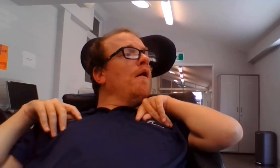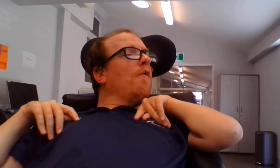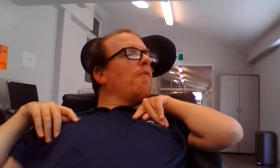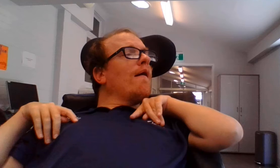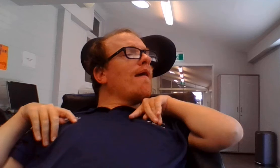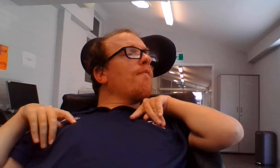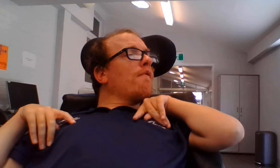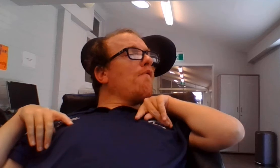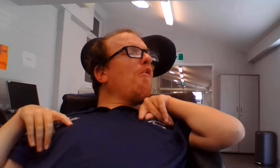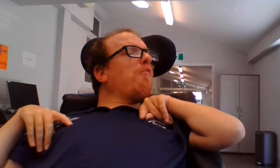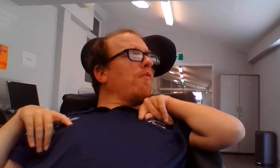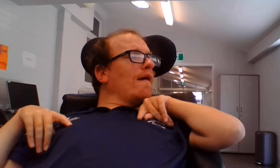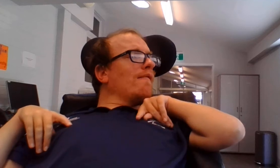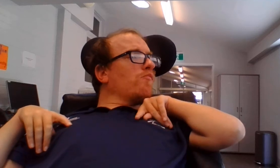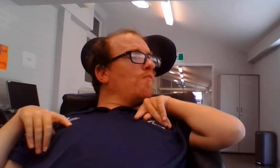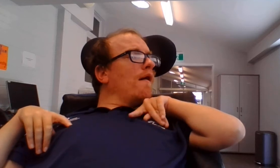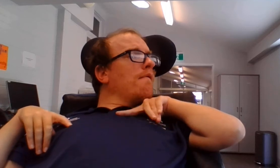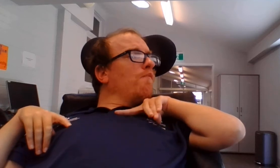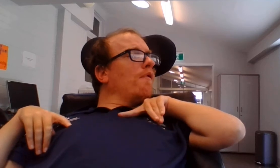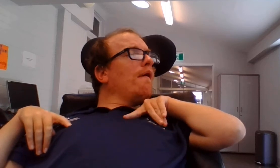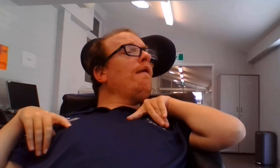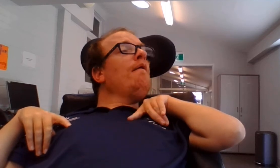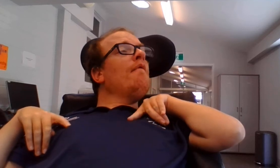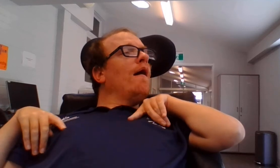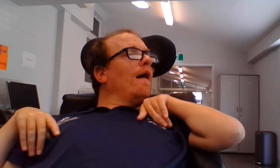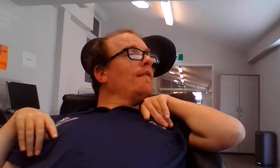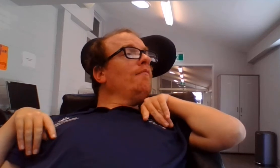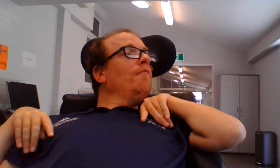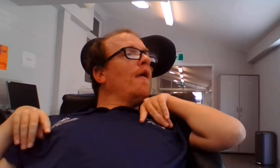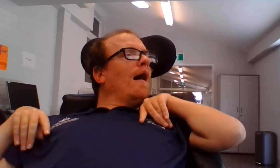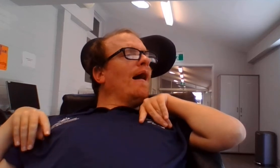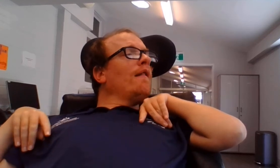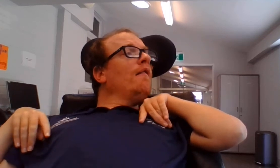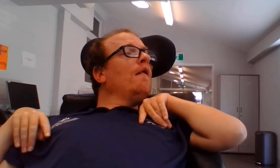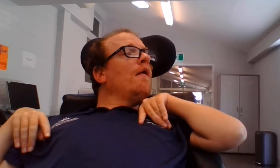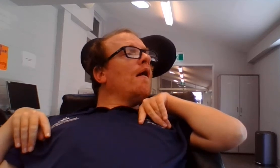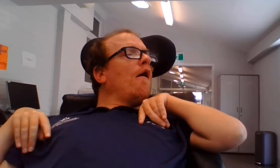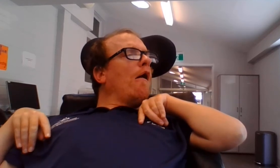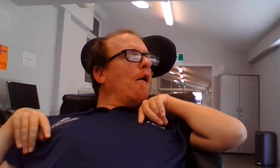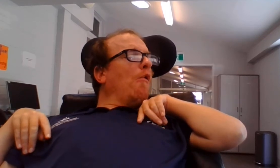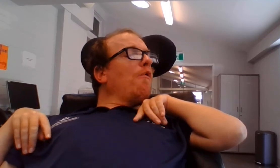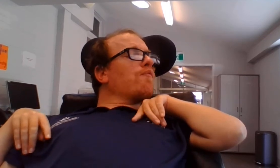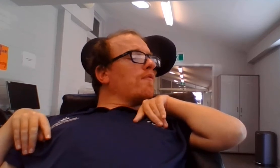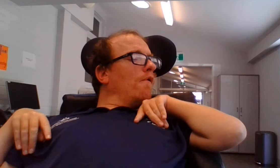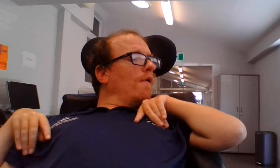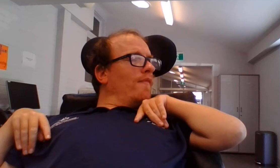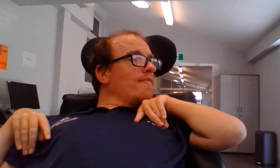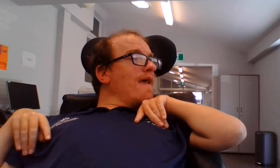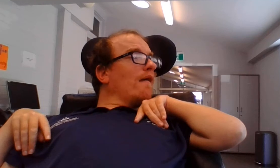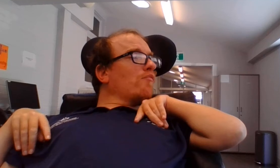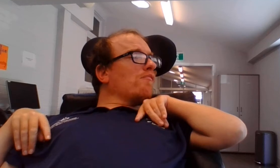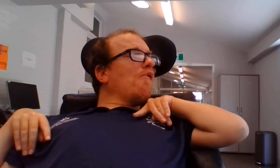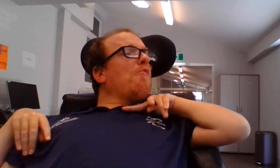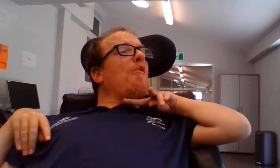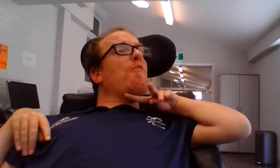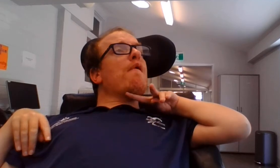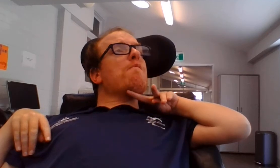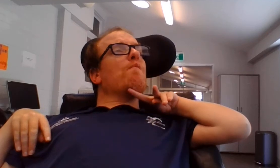and we'll be talking about, and we'll be